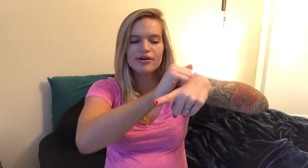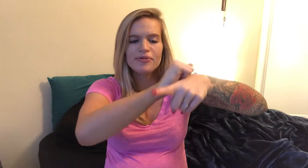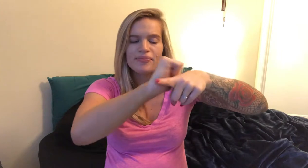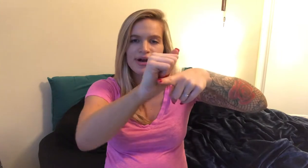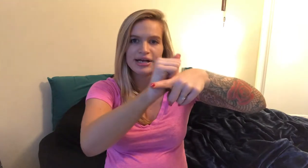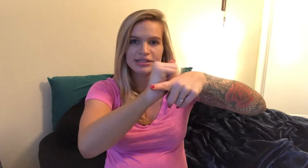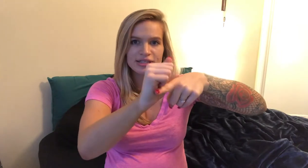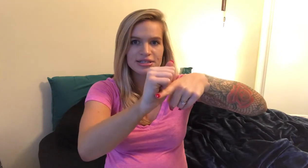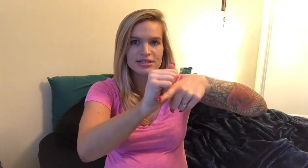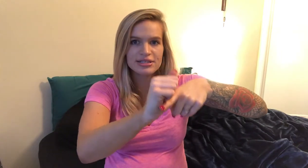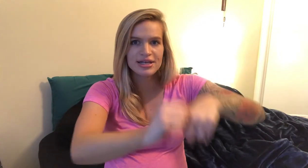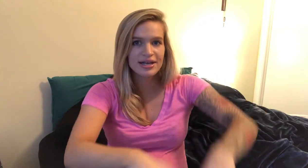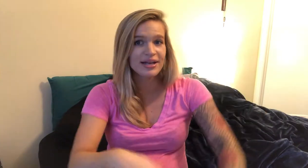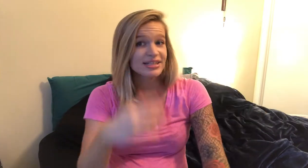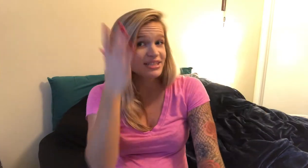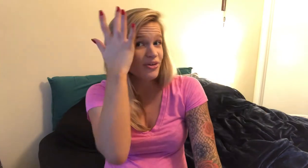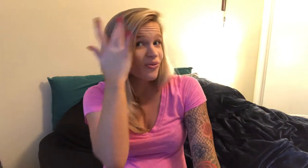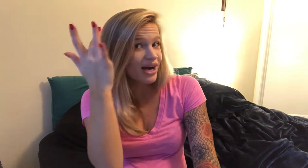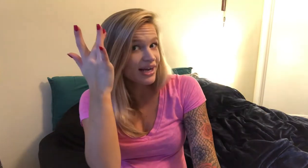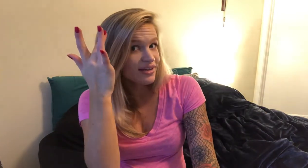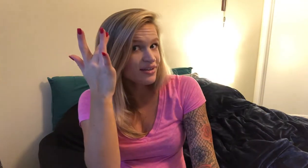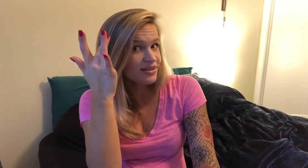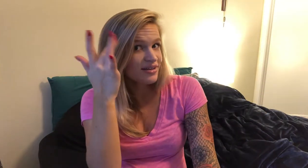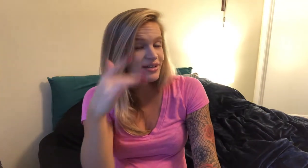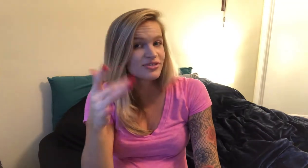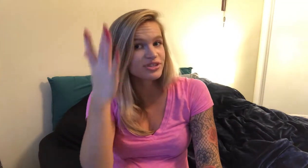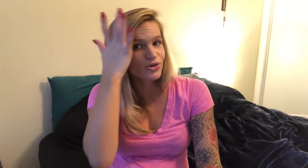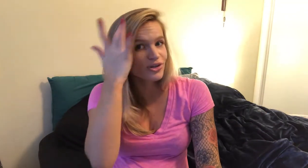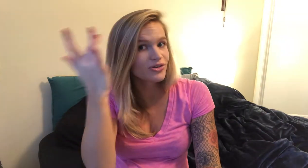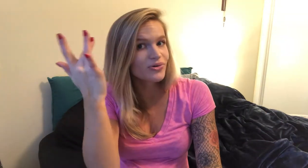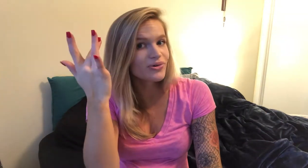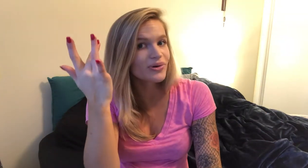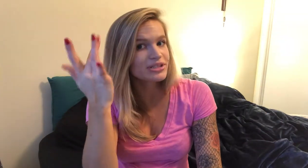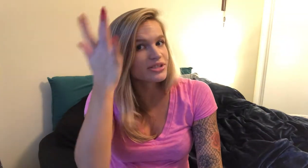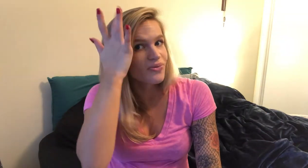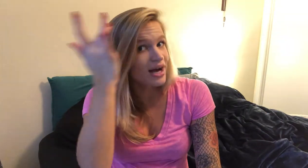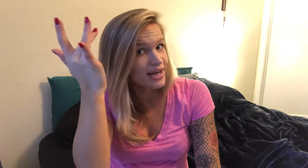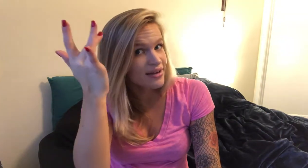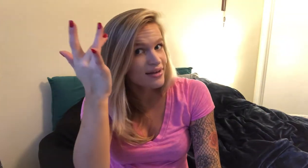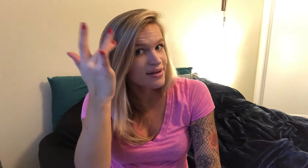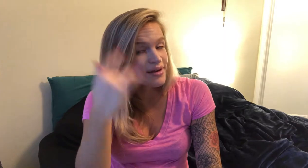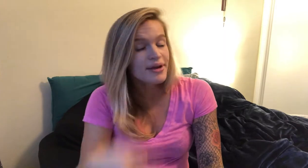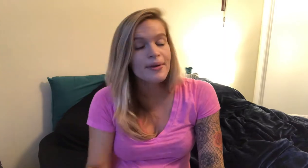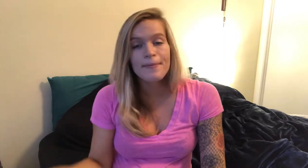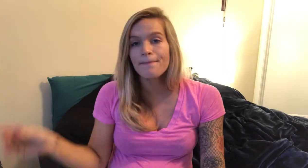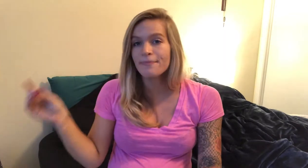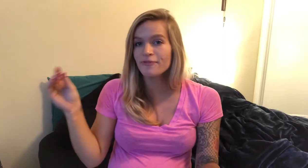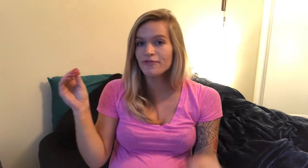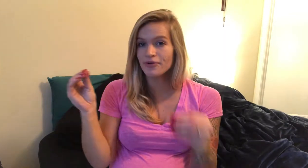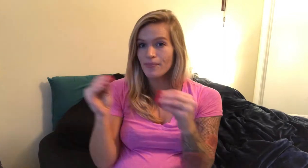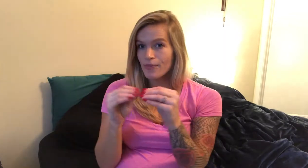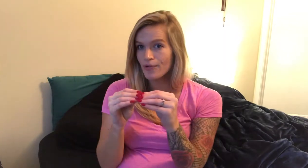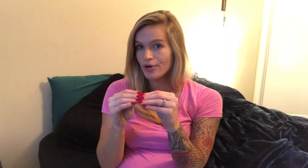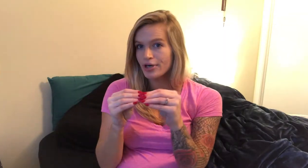practice and I signed why rhetorical question why for more